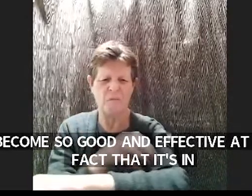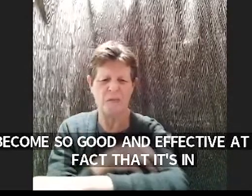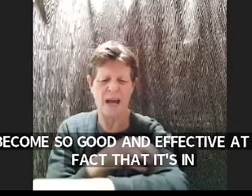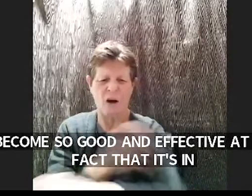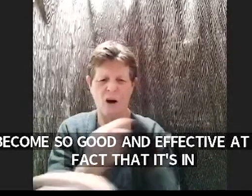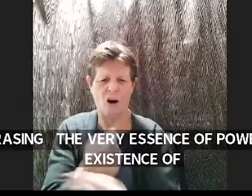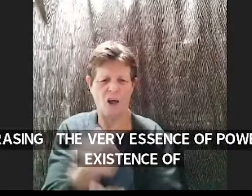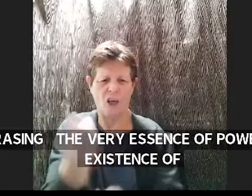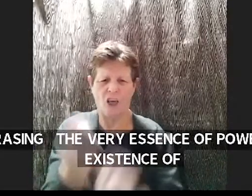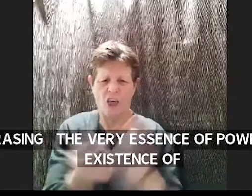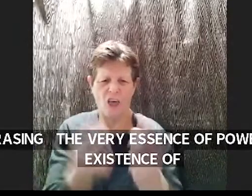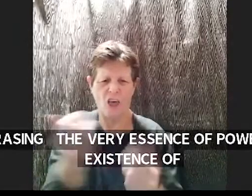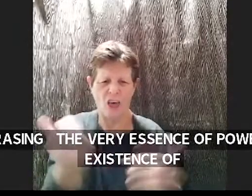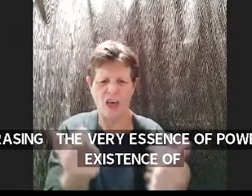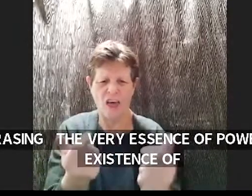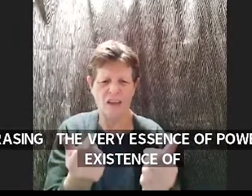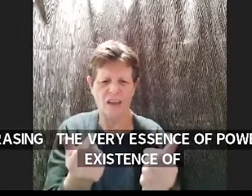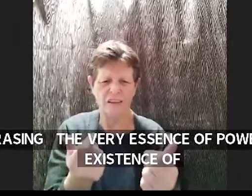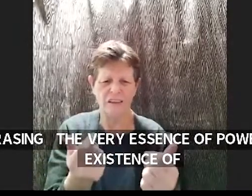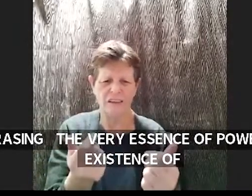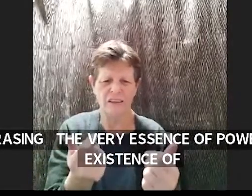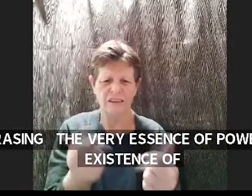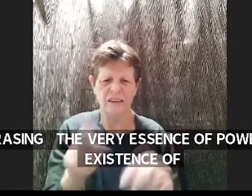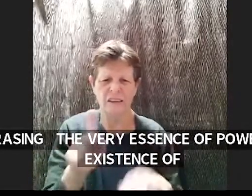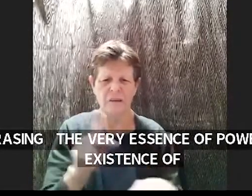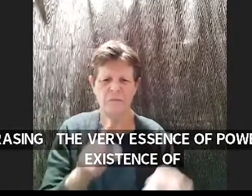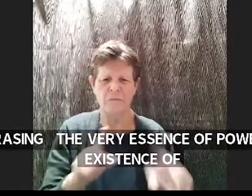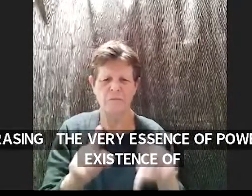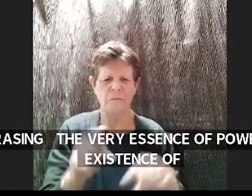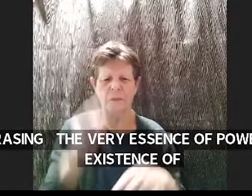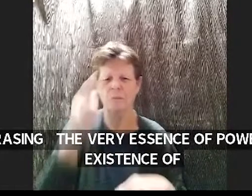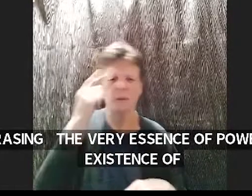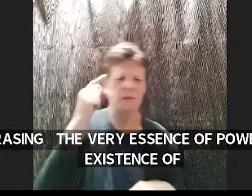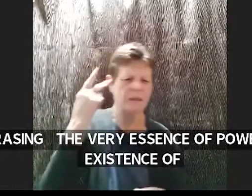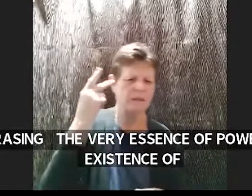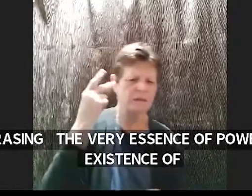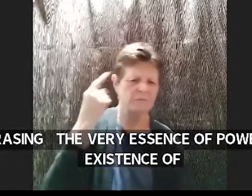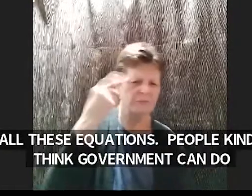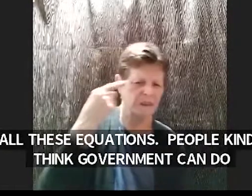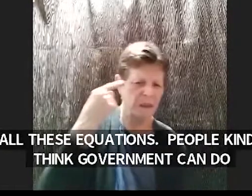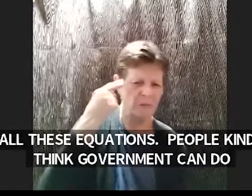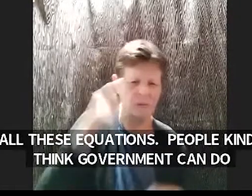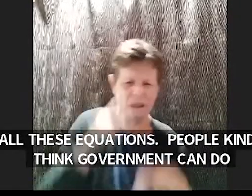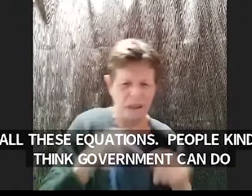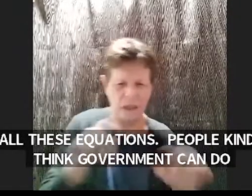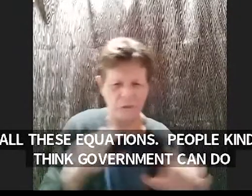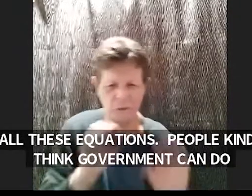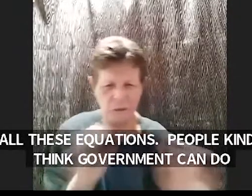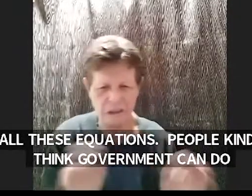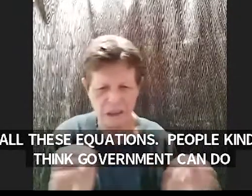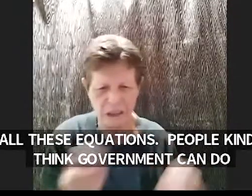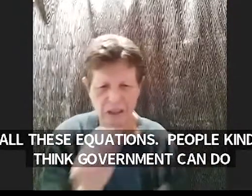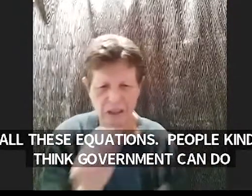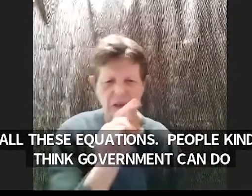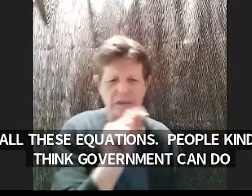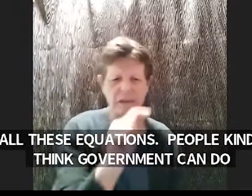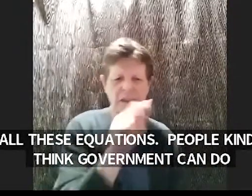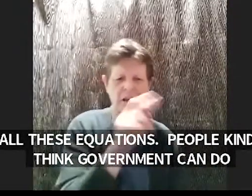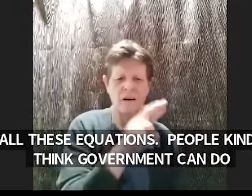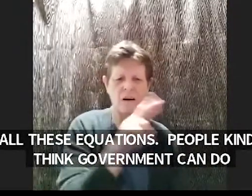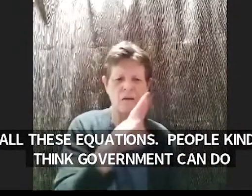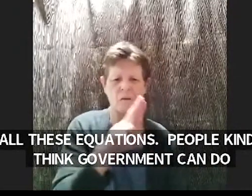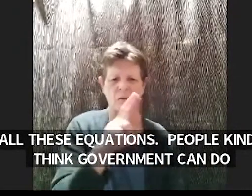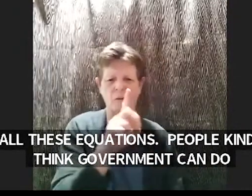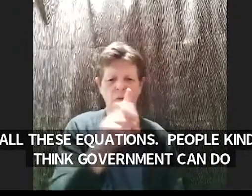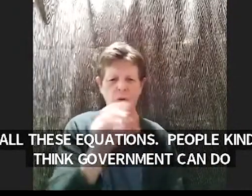that people kind of don't think government can do anything and and you get you know trudeau will go take a knee or or go to a climate protest which